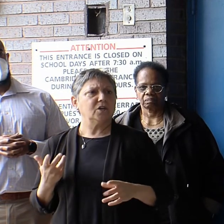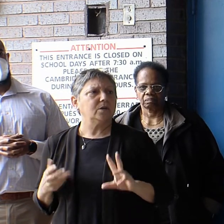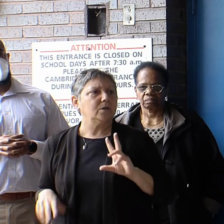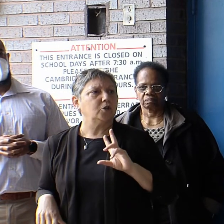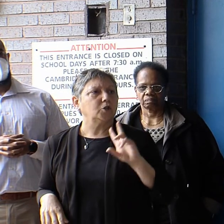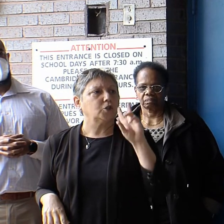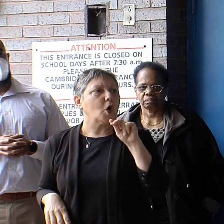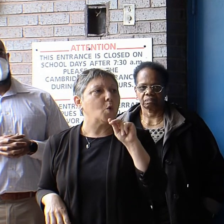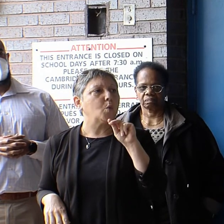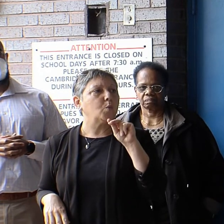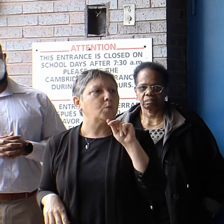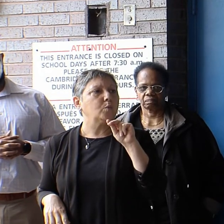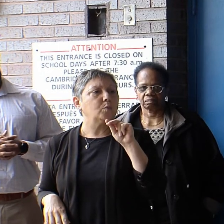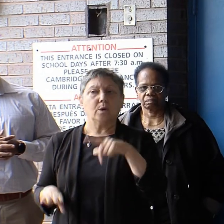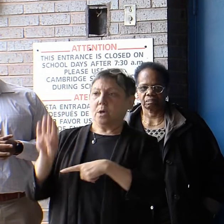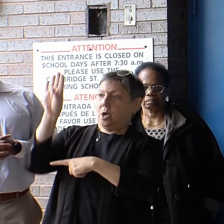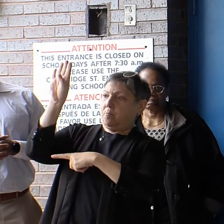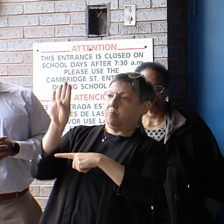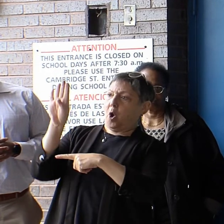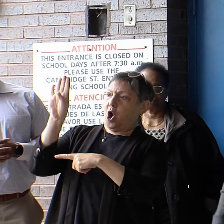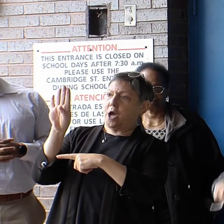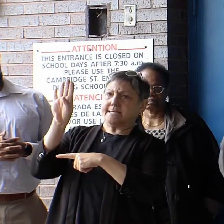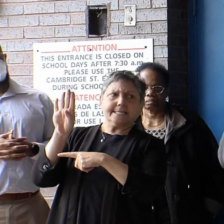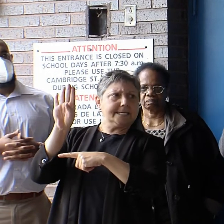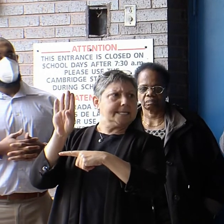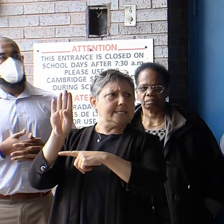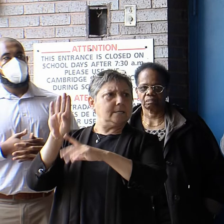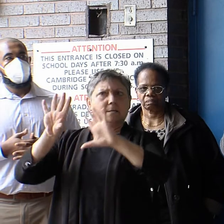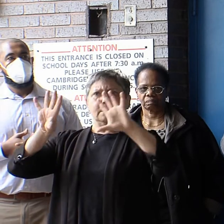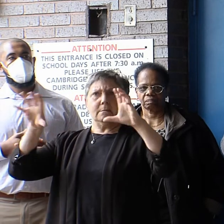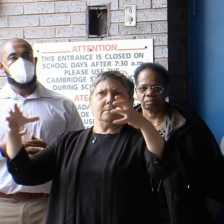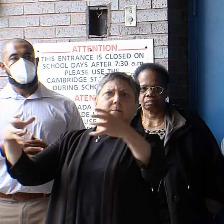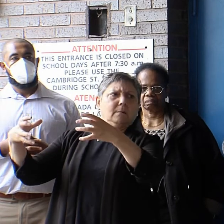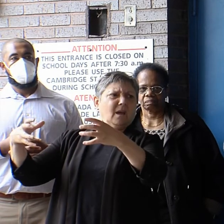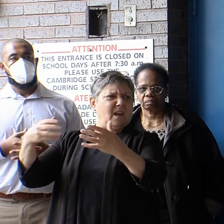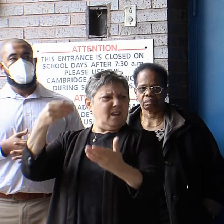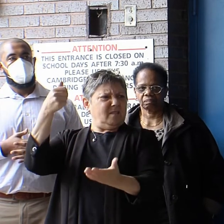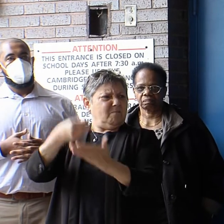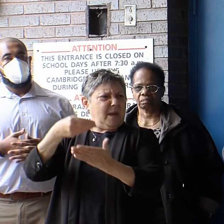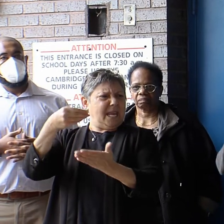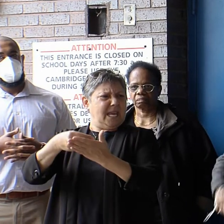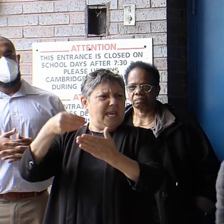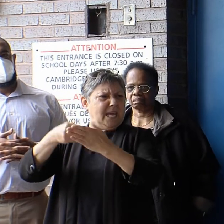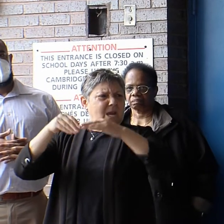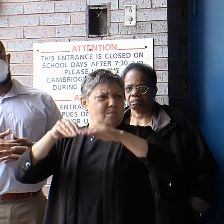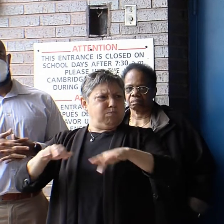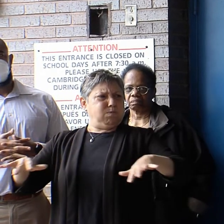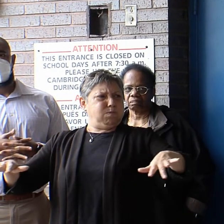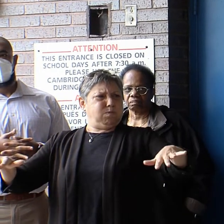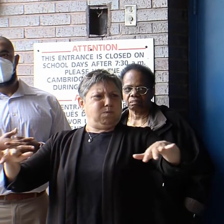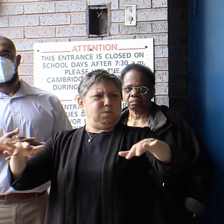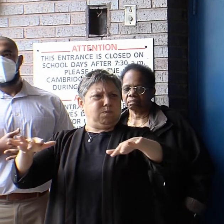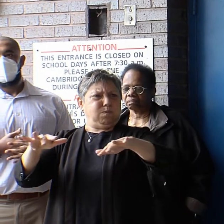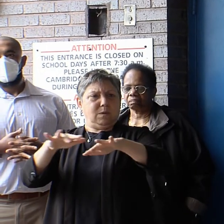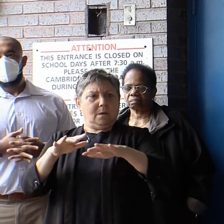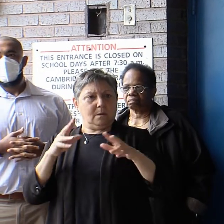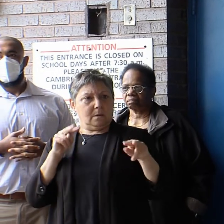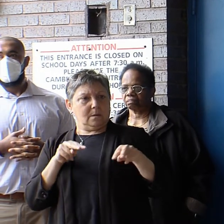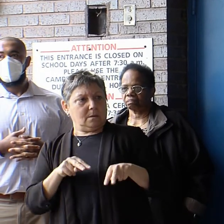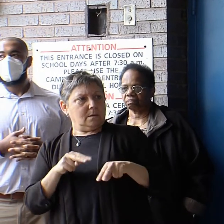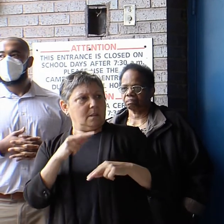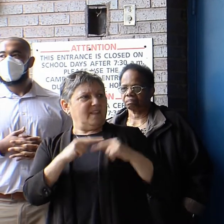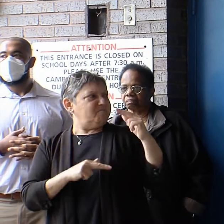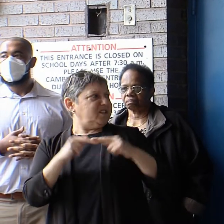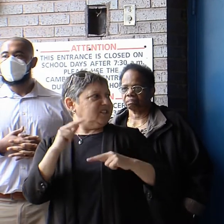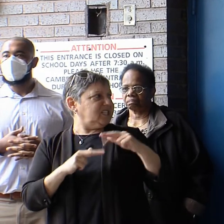in the city on a hill with evidence of great wealth and prosperity all over the city. And you look at our school buildings and